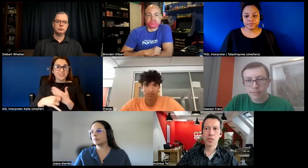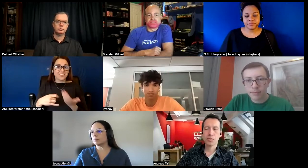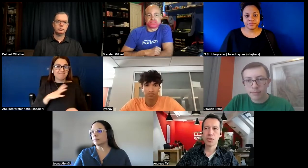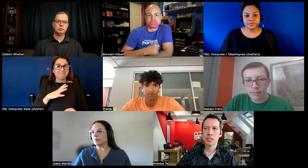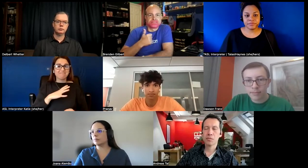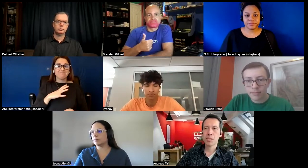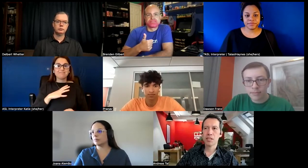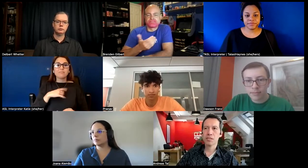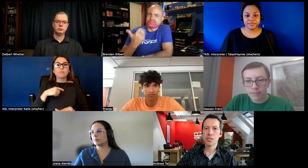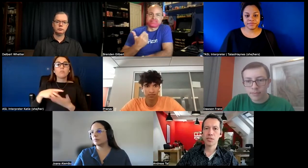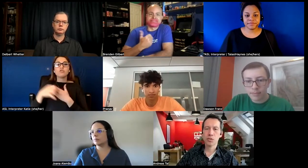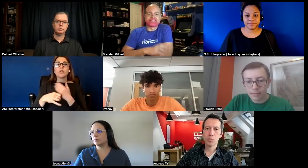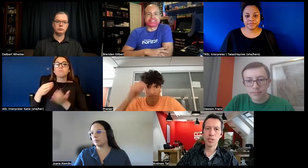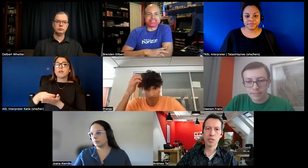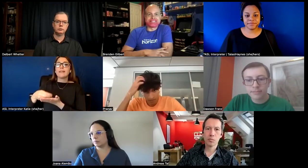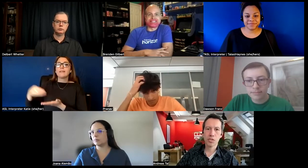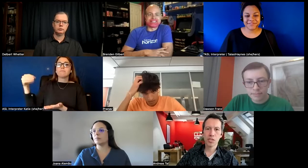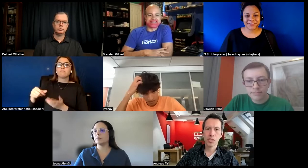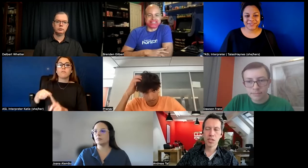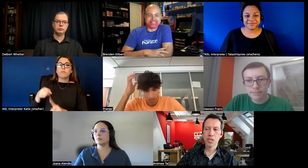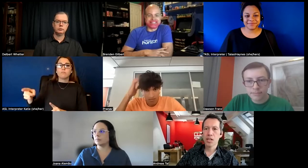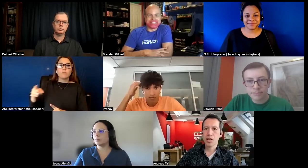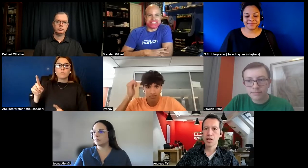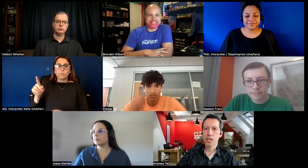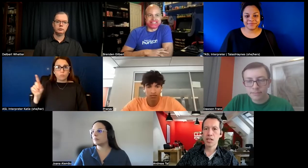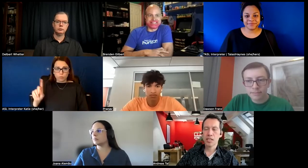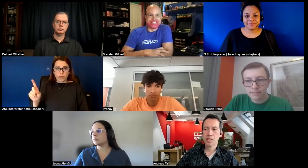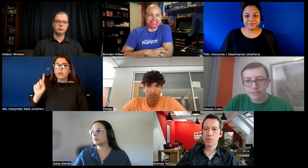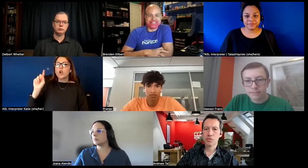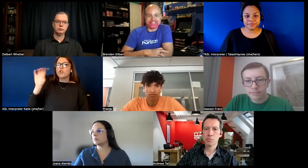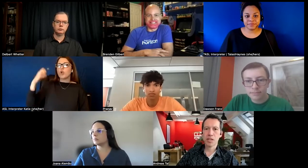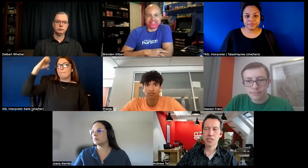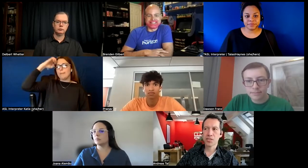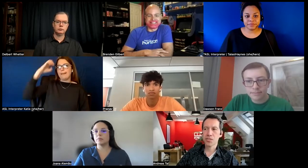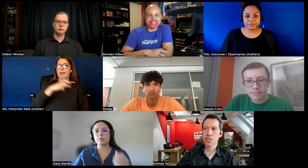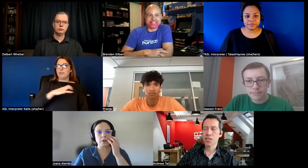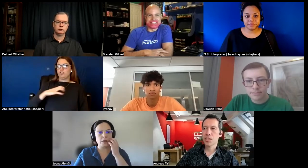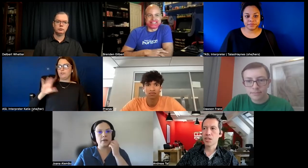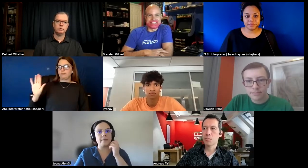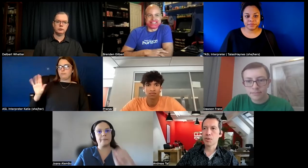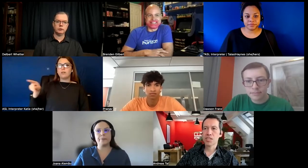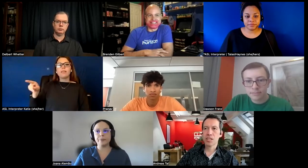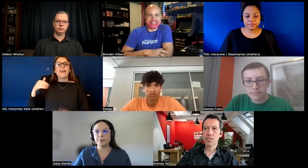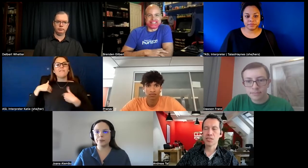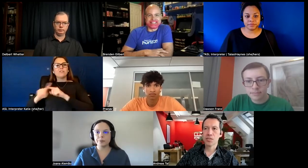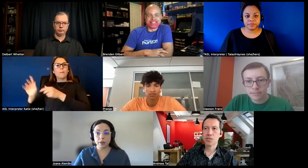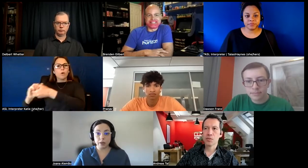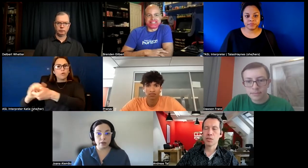funded by the european commission uh and there were different partners uh broadcasters from